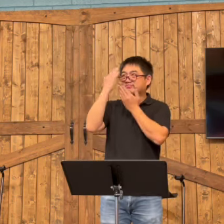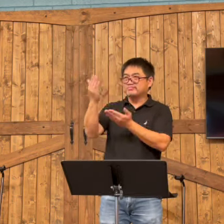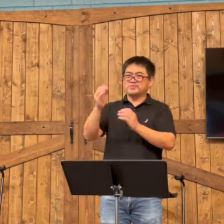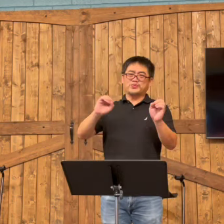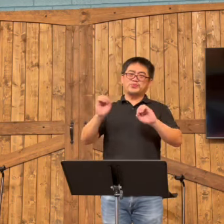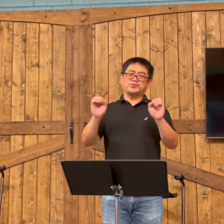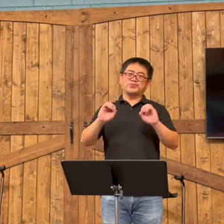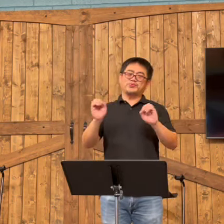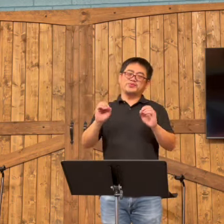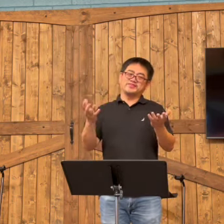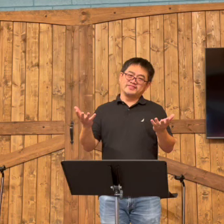have love for him.